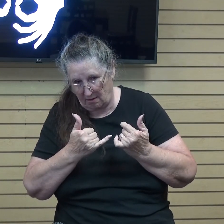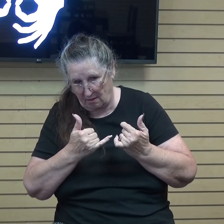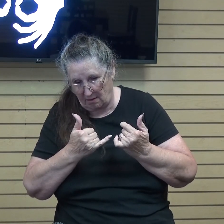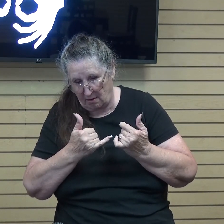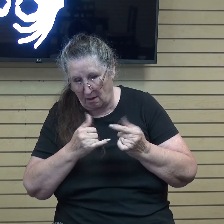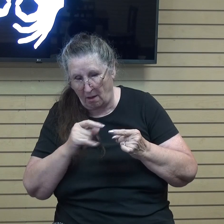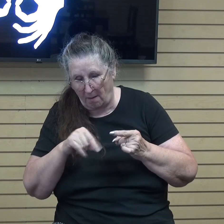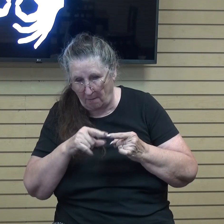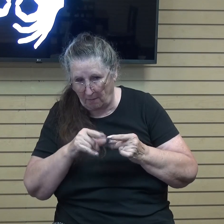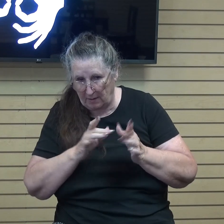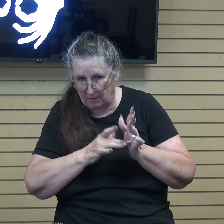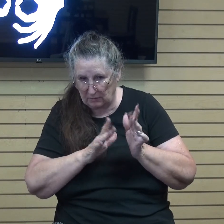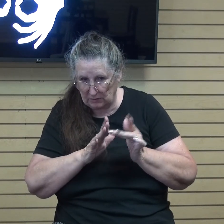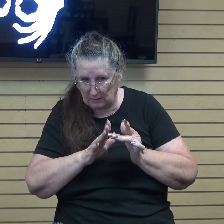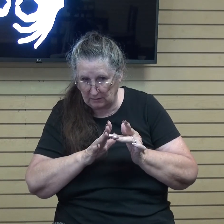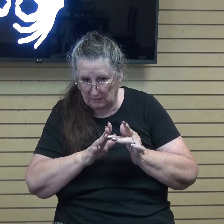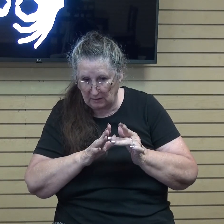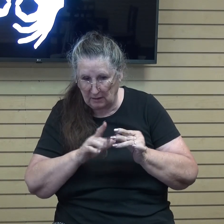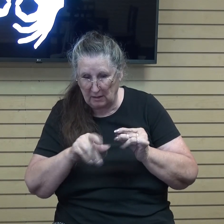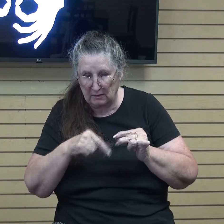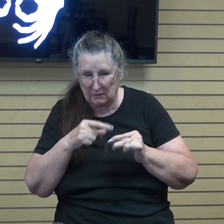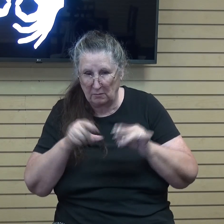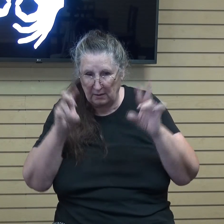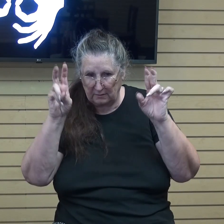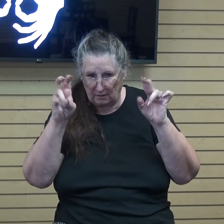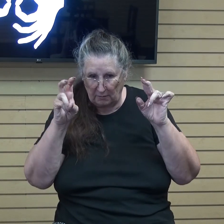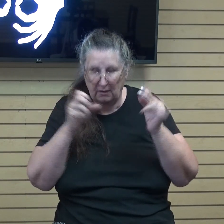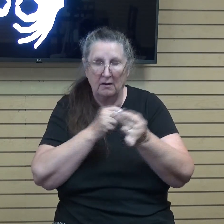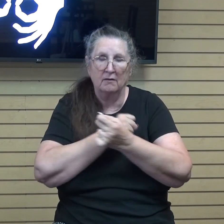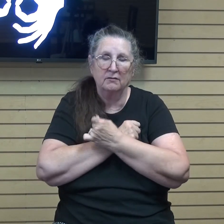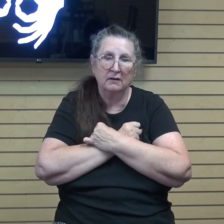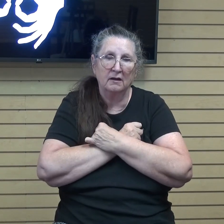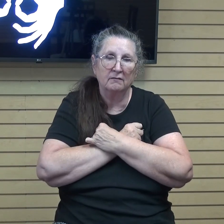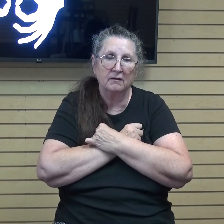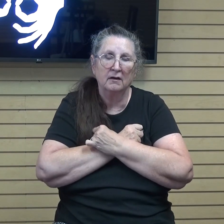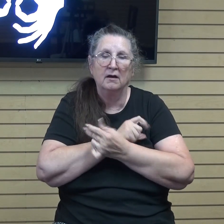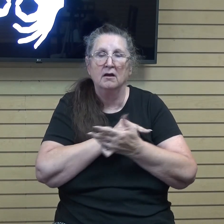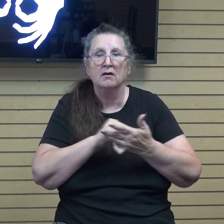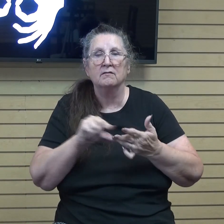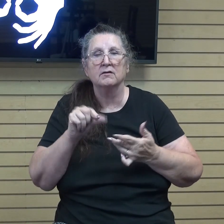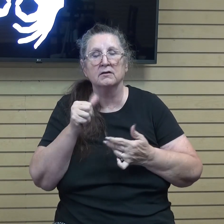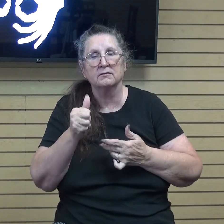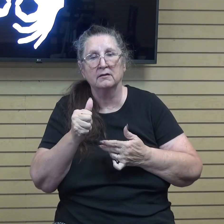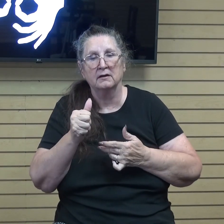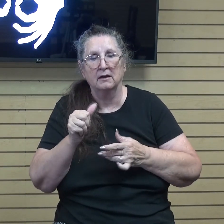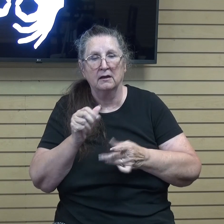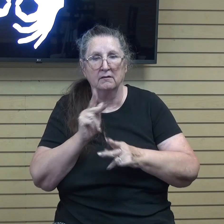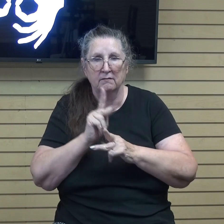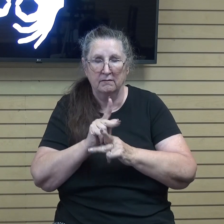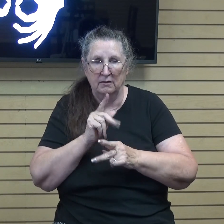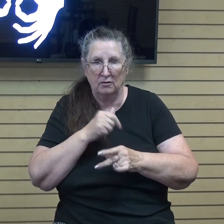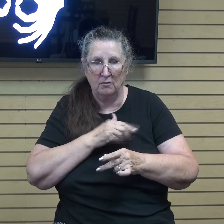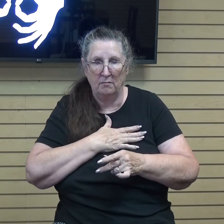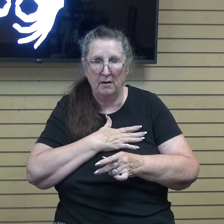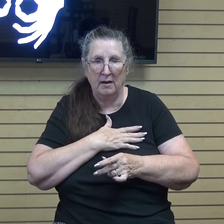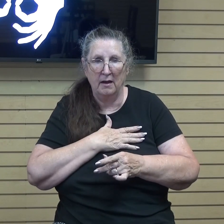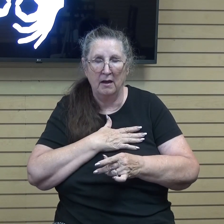Jesus, but it's about the topic of love. We go on in verse 10, if you keep my commandments, you will abide in my love,